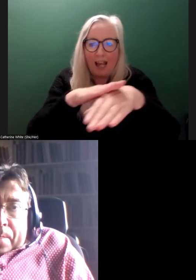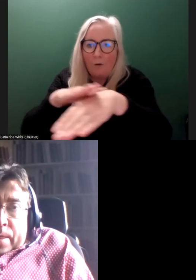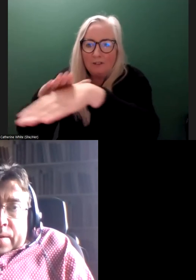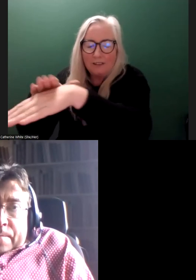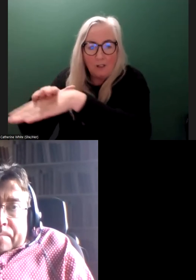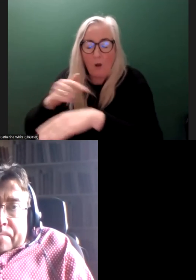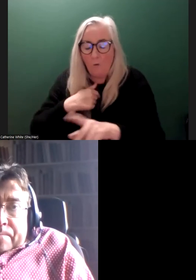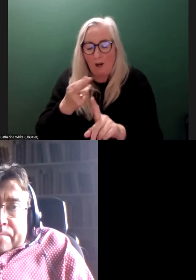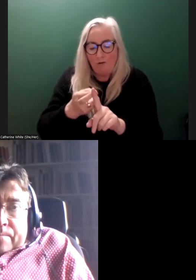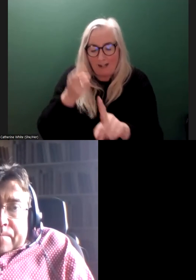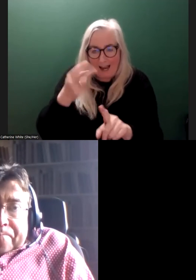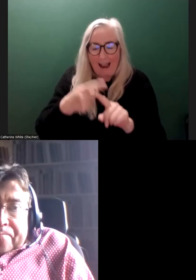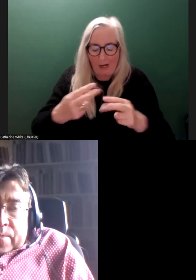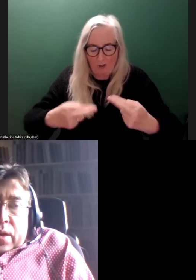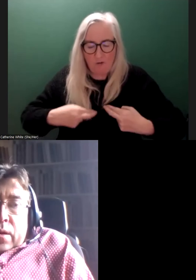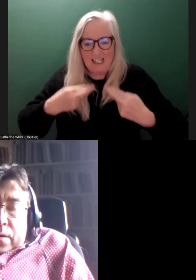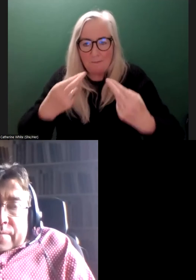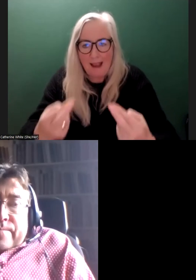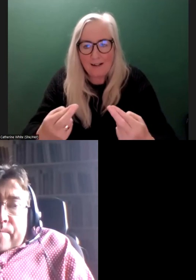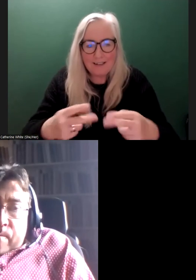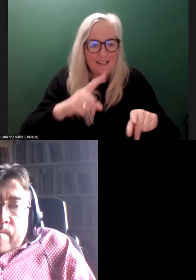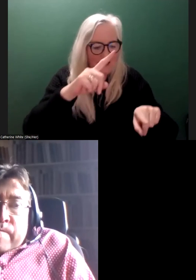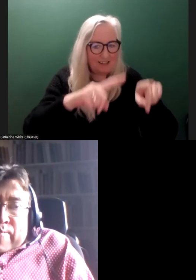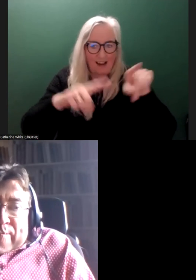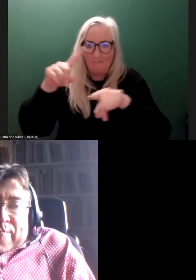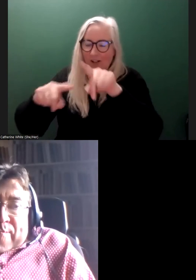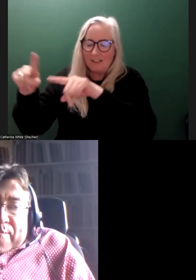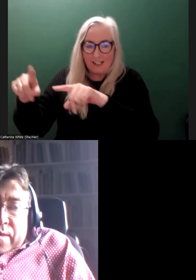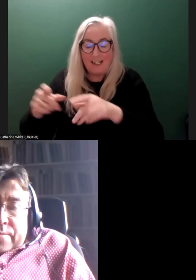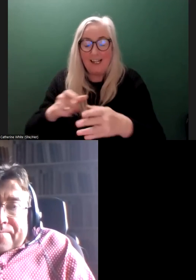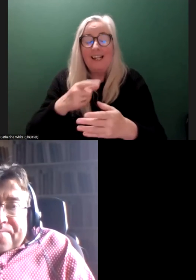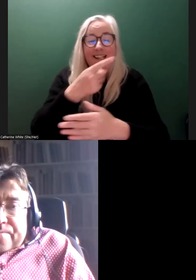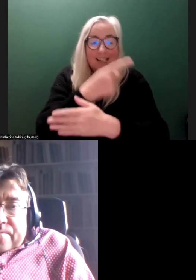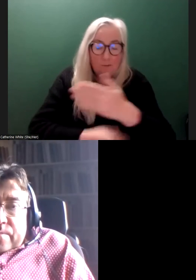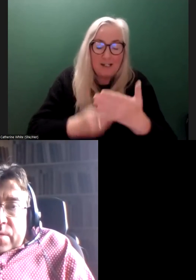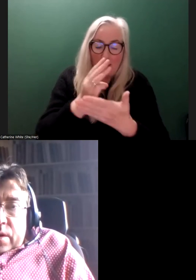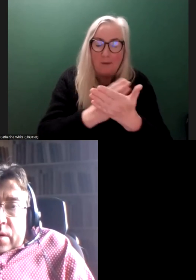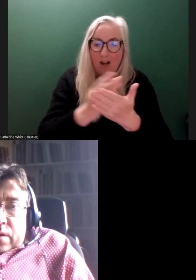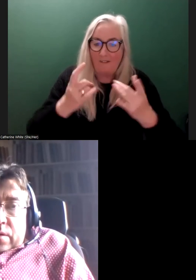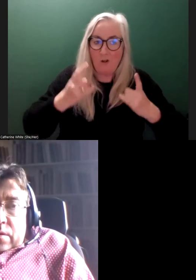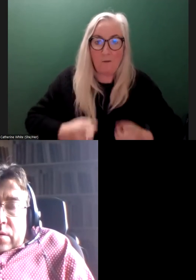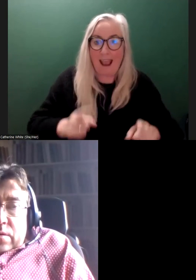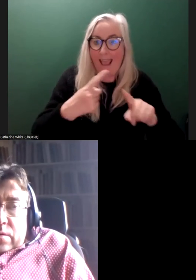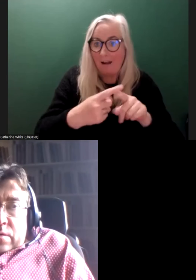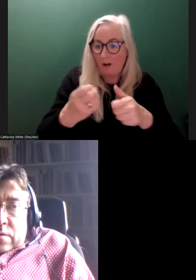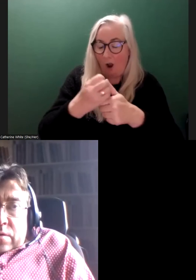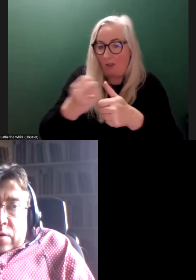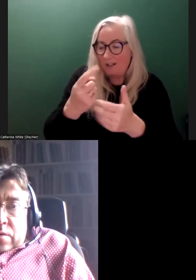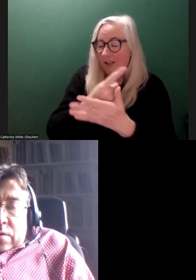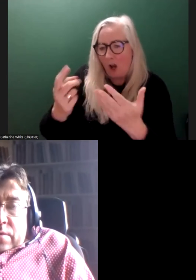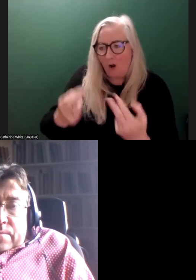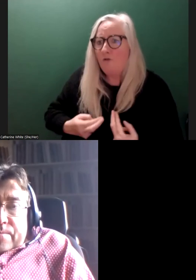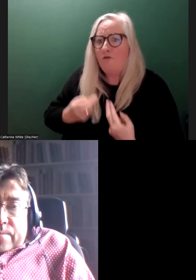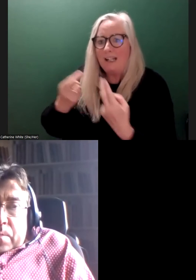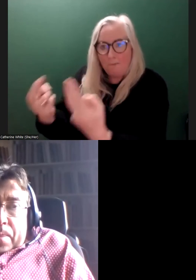We recognize and respect that diversity. It has to be part of them. Disability is part of the human condition as well as everything else. And to respect that.